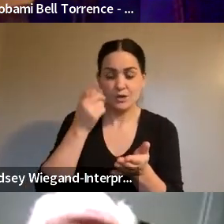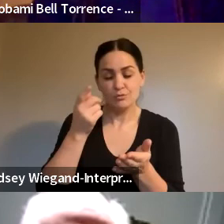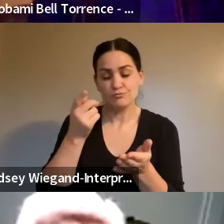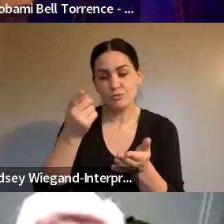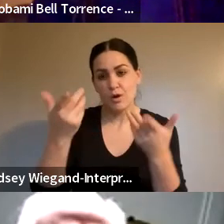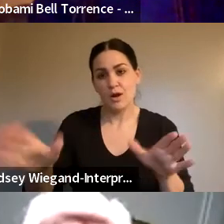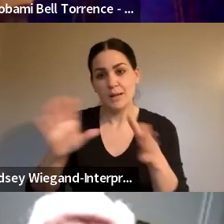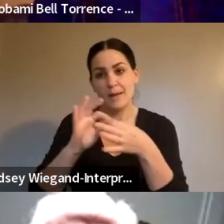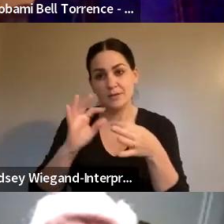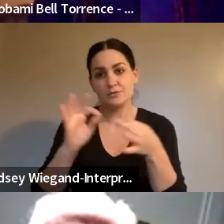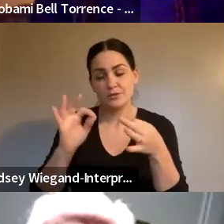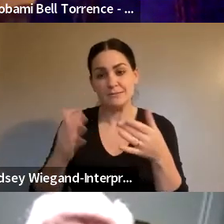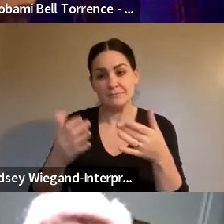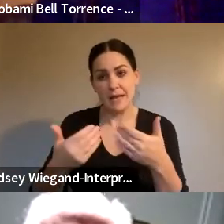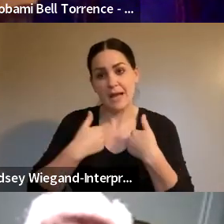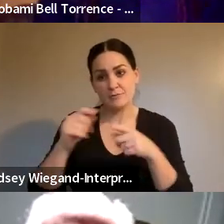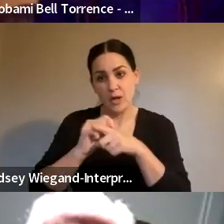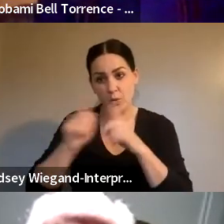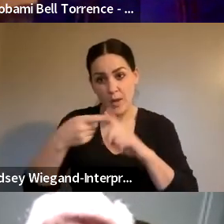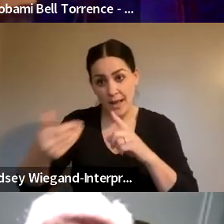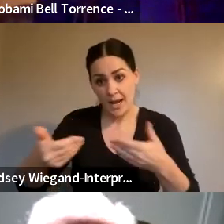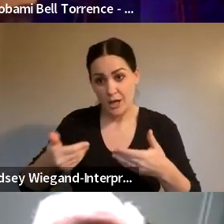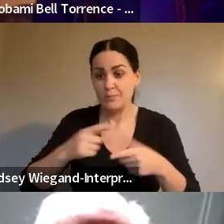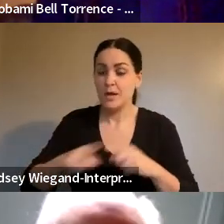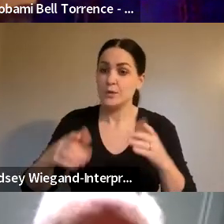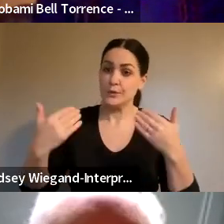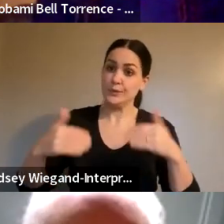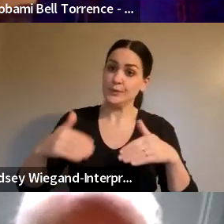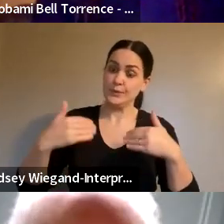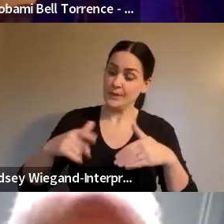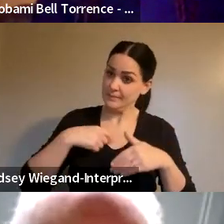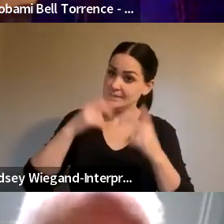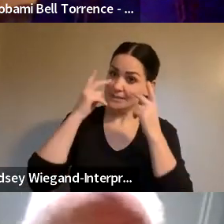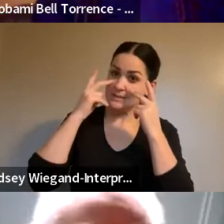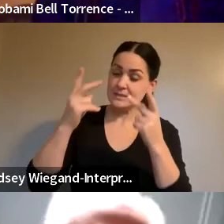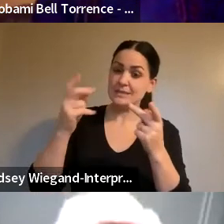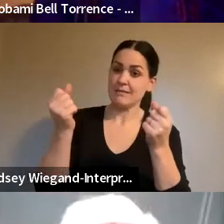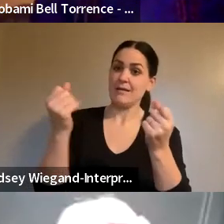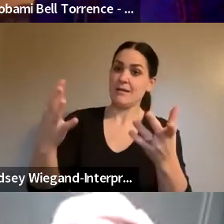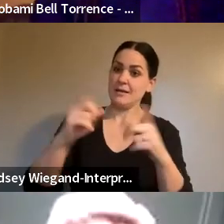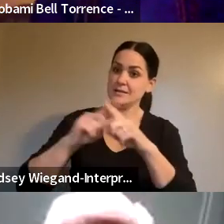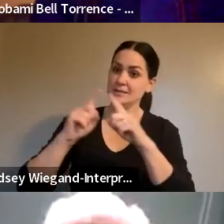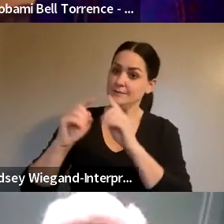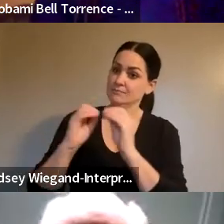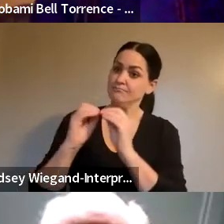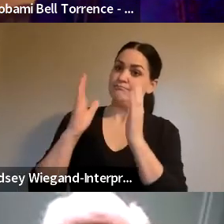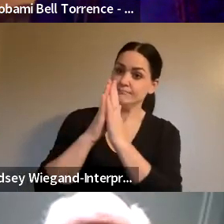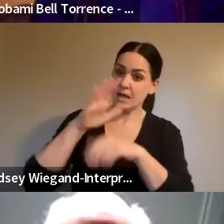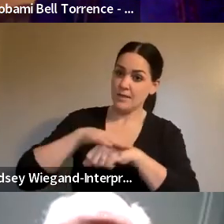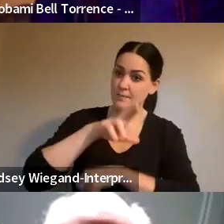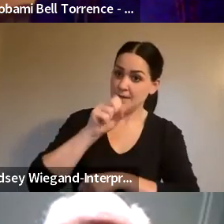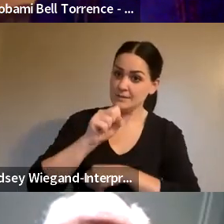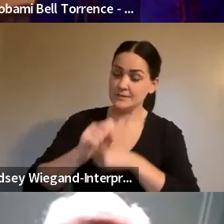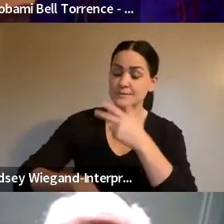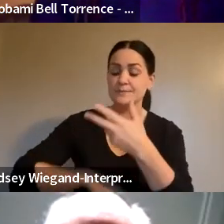when they, I guess, when they get hired, but I've been experiencing and seeing a lot of rudeness on buses. And lastly, is there a